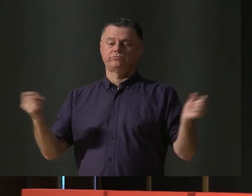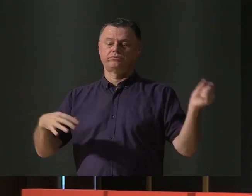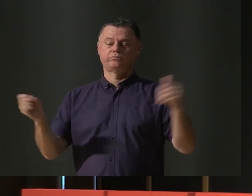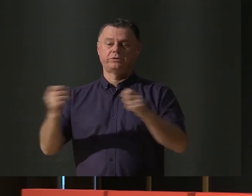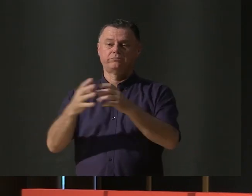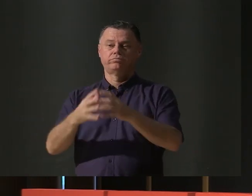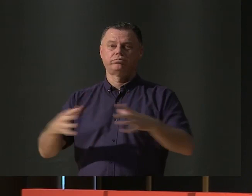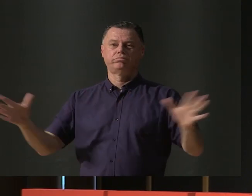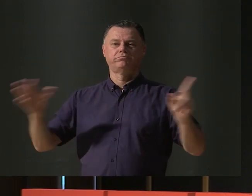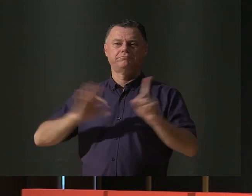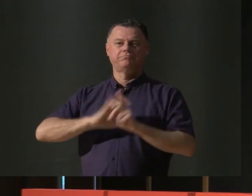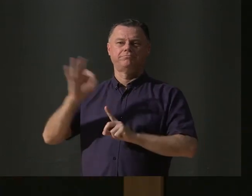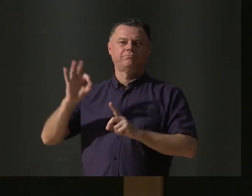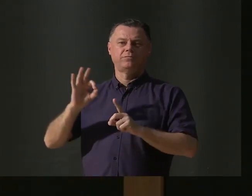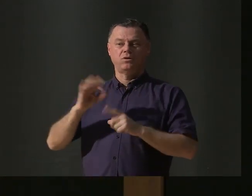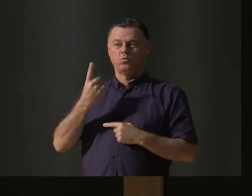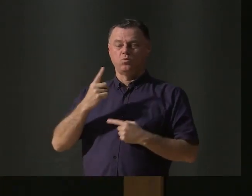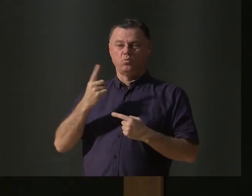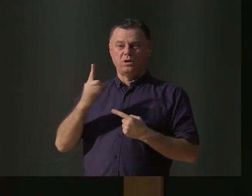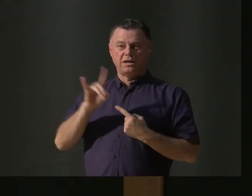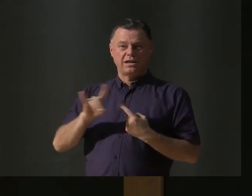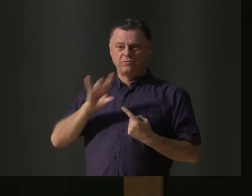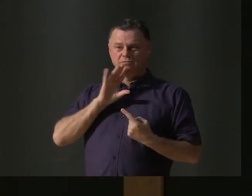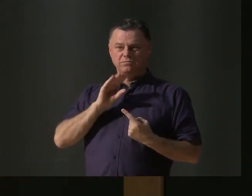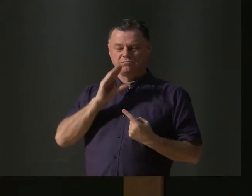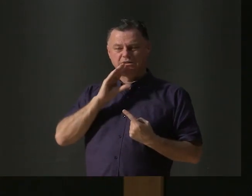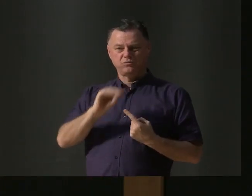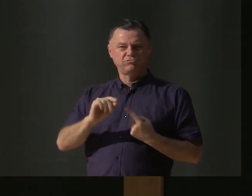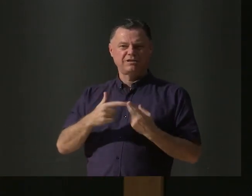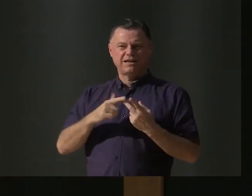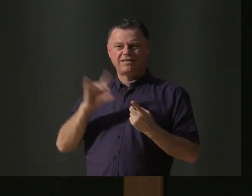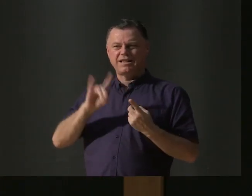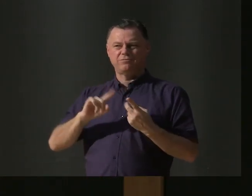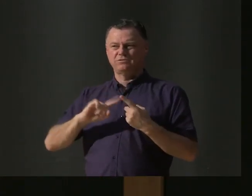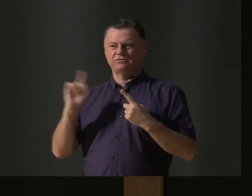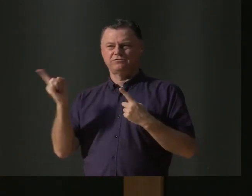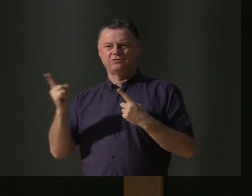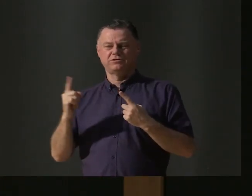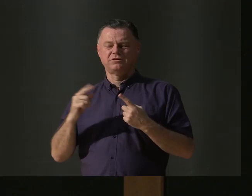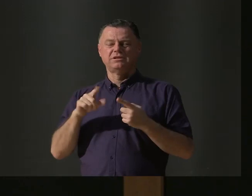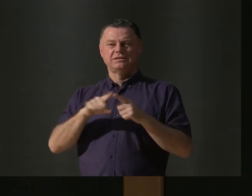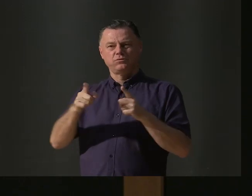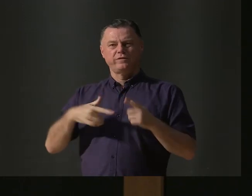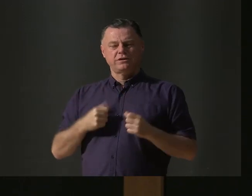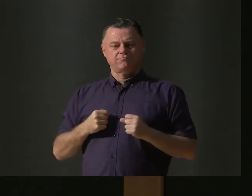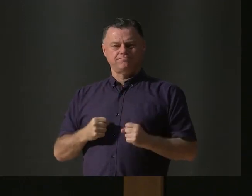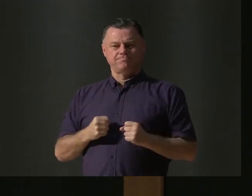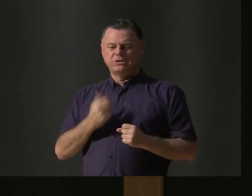all wildlife. Find an animal that brings out the cute aggression in you and become its champion.